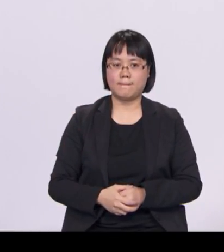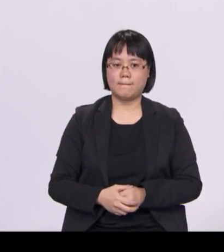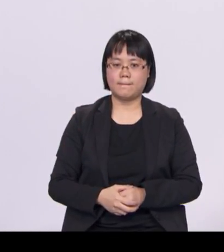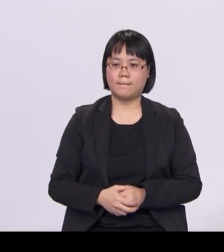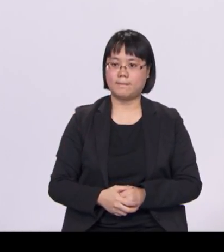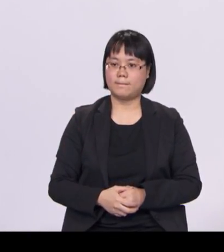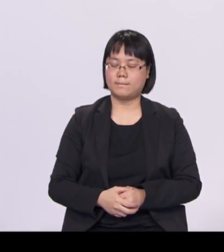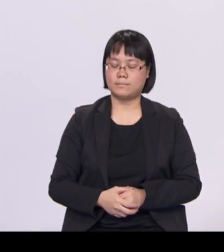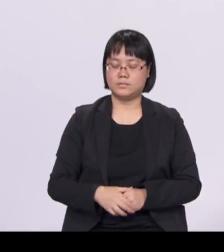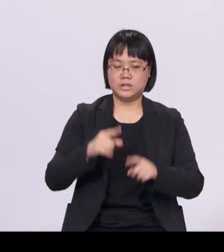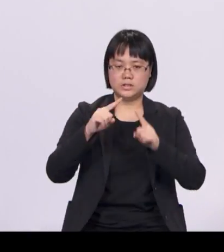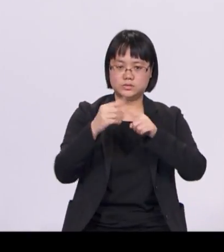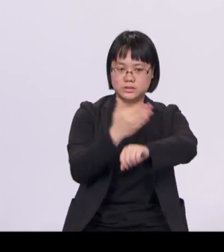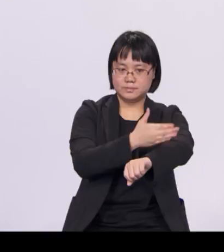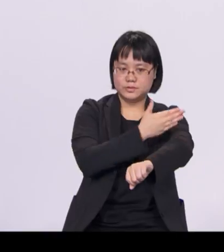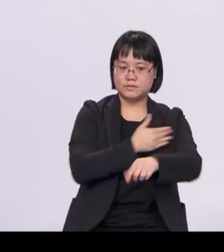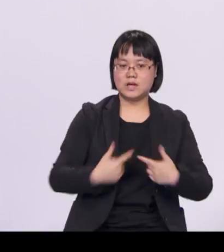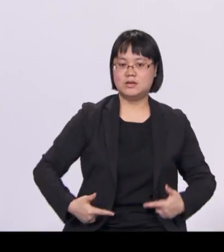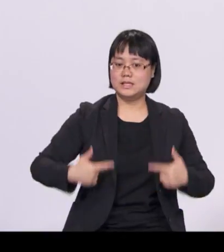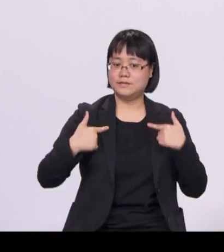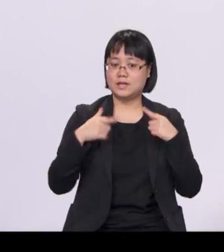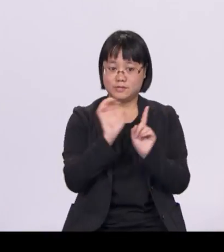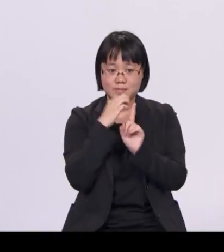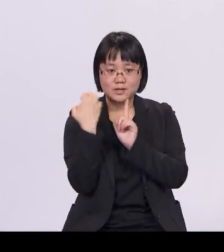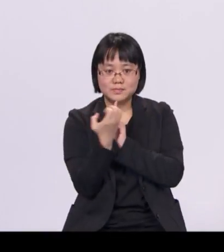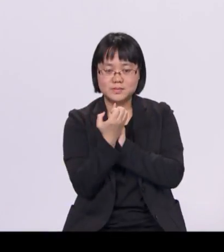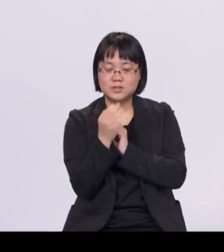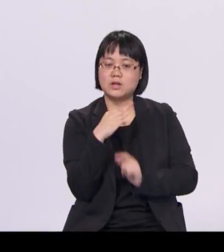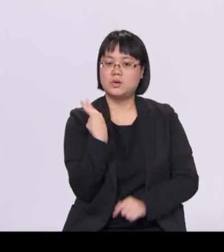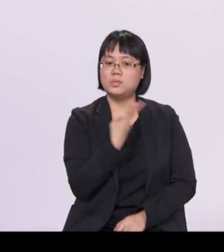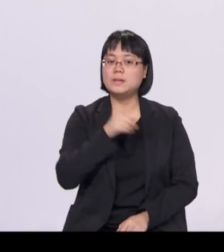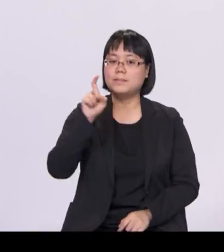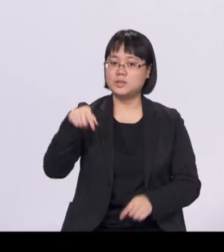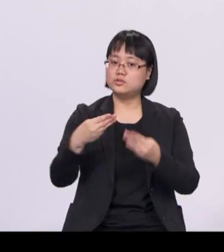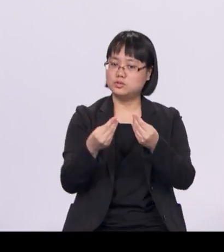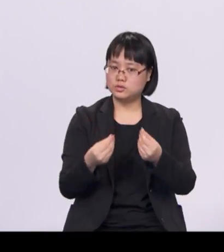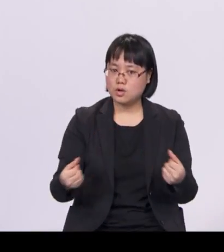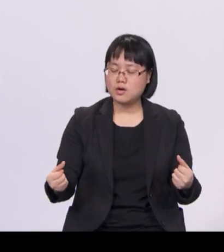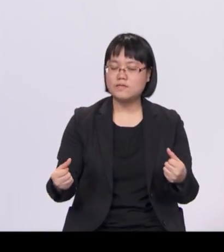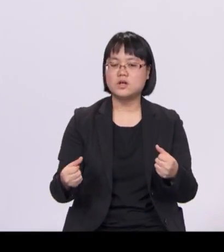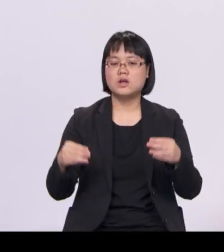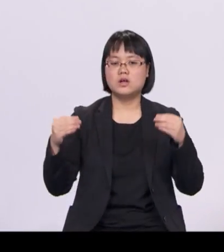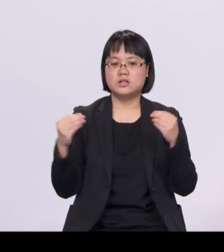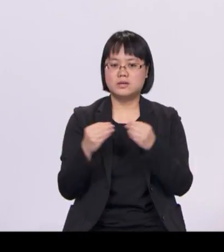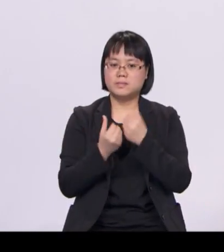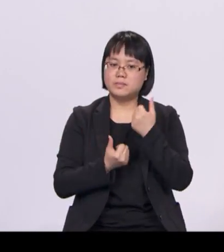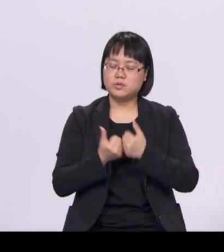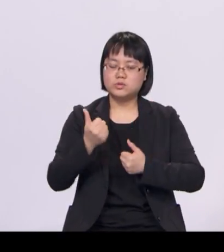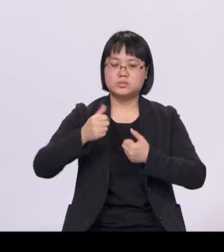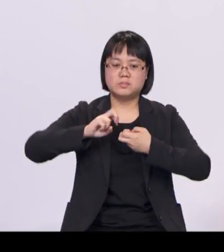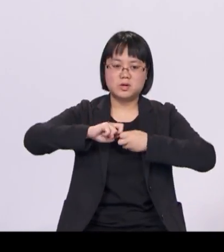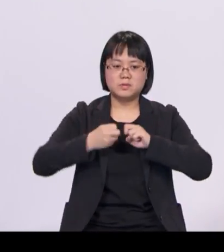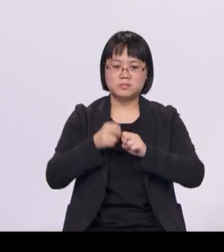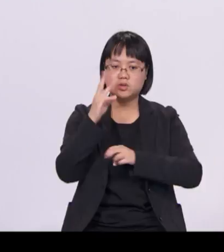To improve our living environments, we must also address one of the most pressing challenges the world faces – climate change.